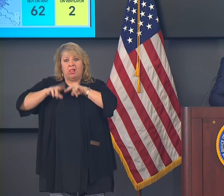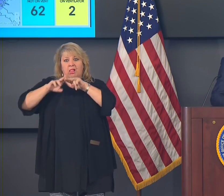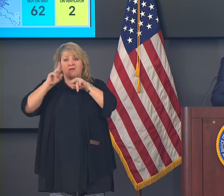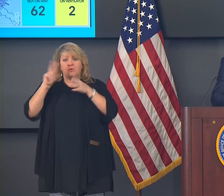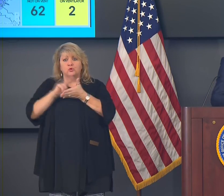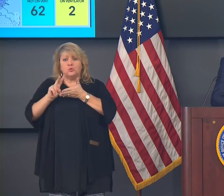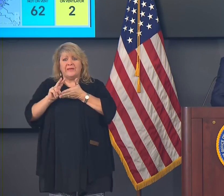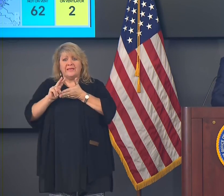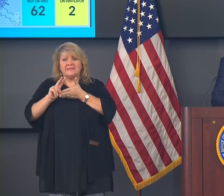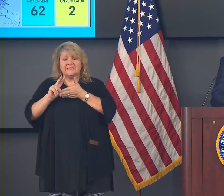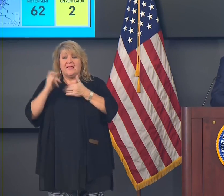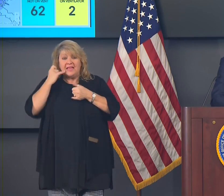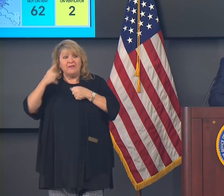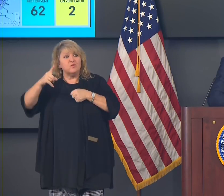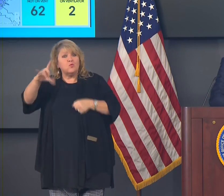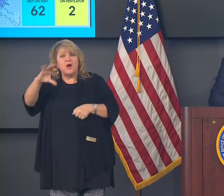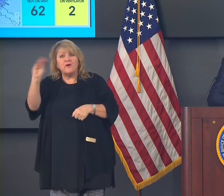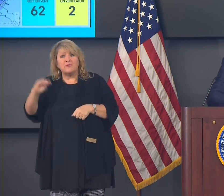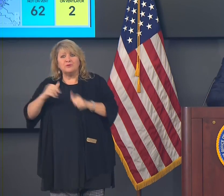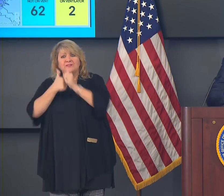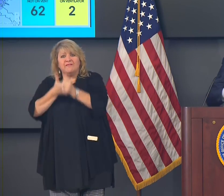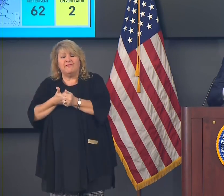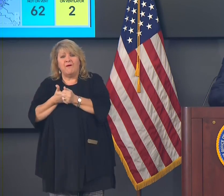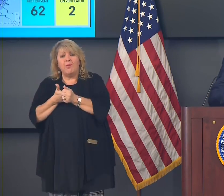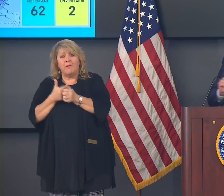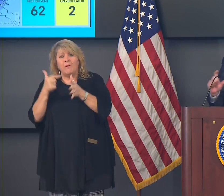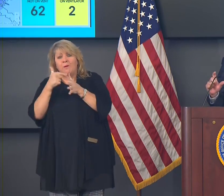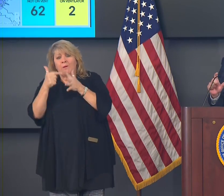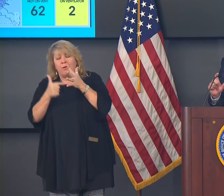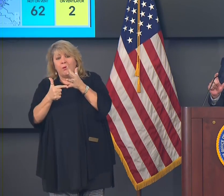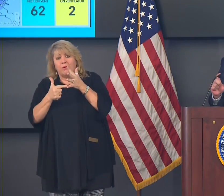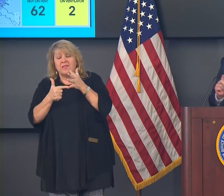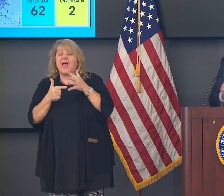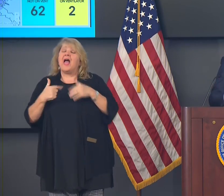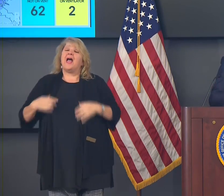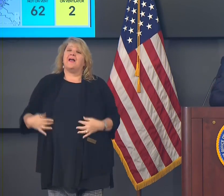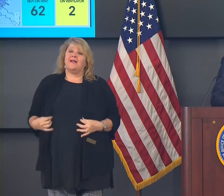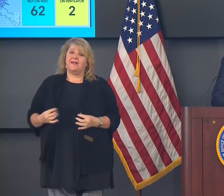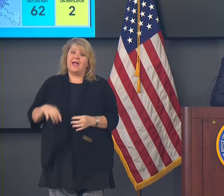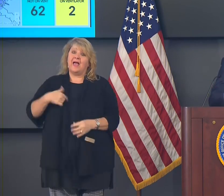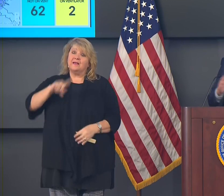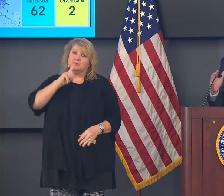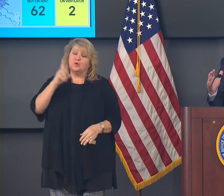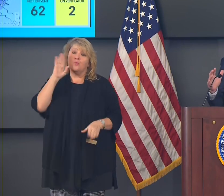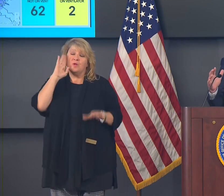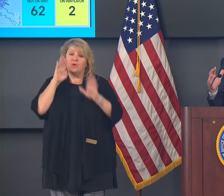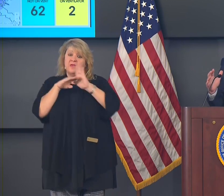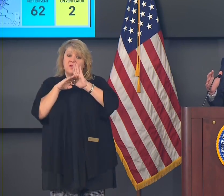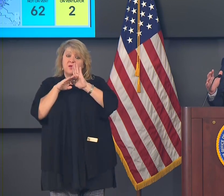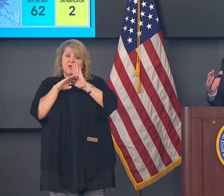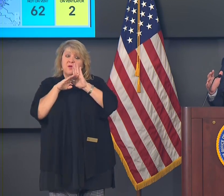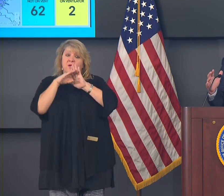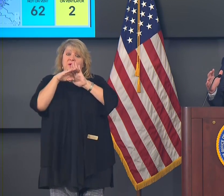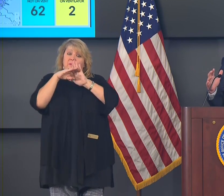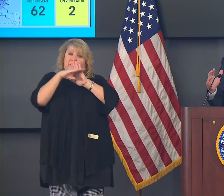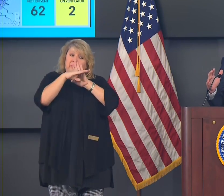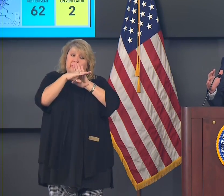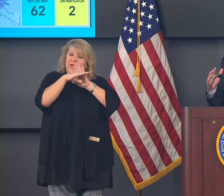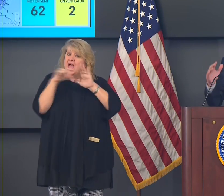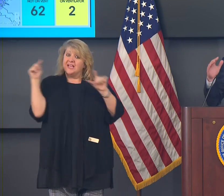that with the changes I will announce shortly, we will flatten the curve again, we are in for a rough patch.